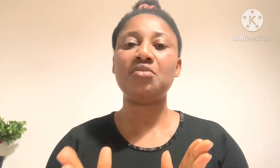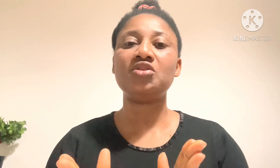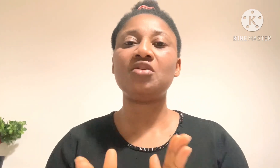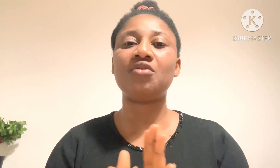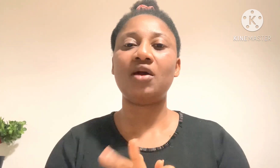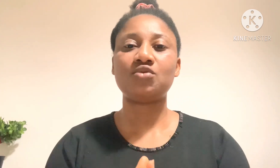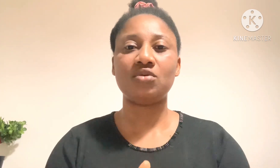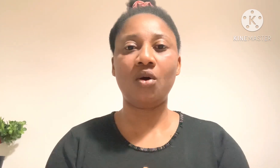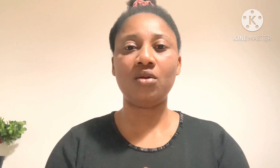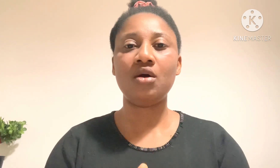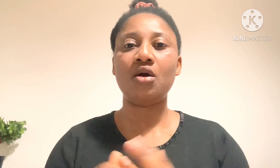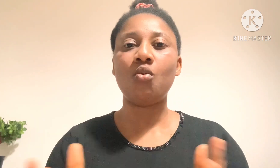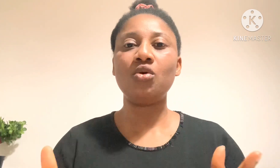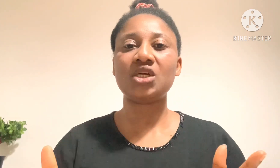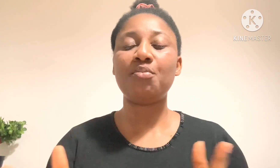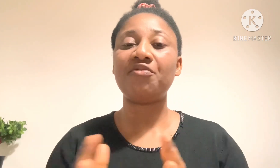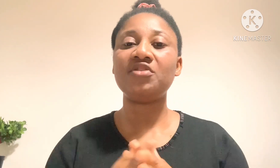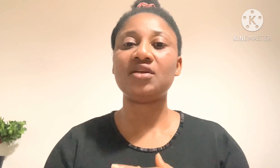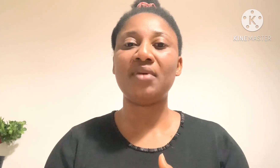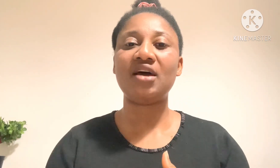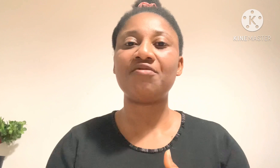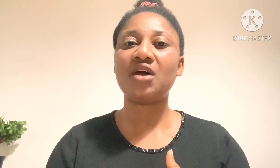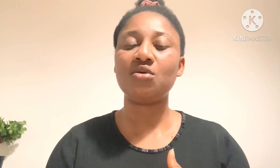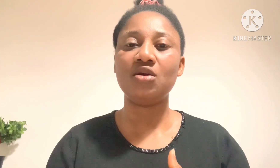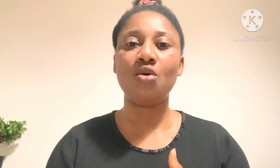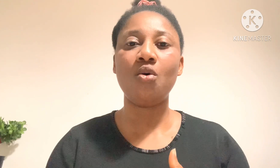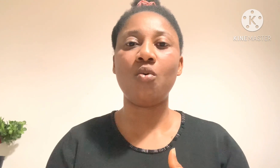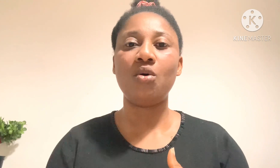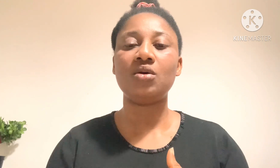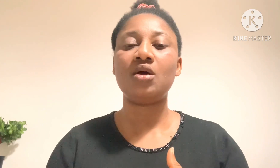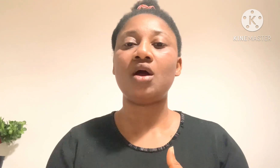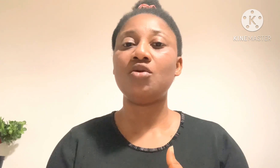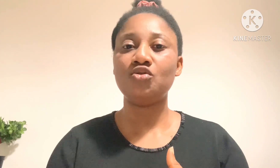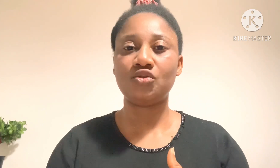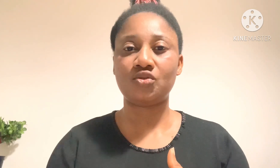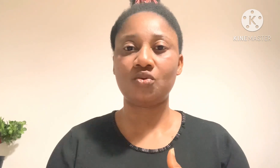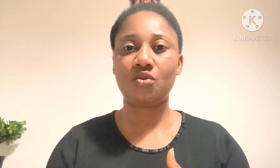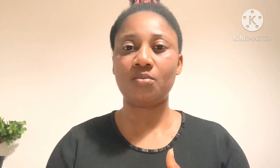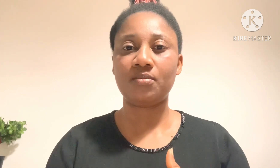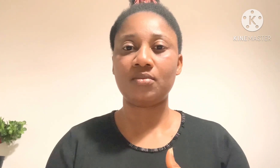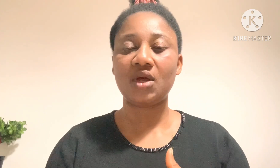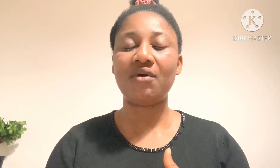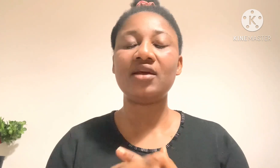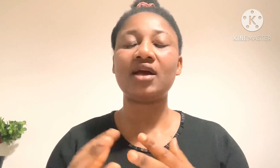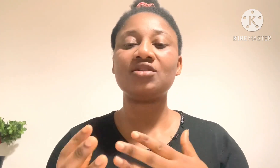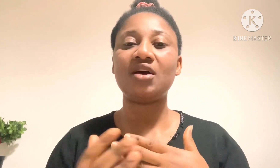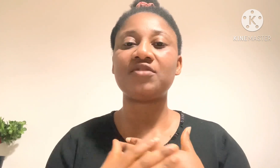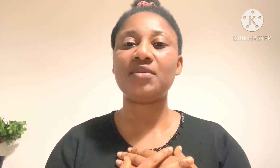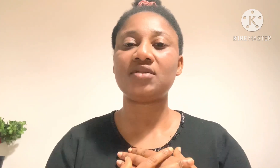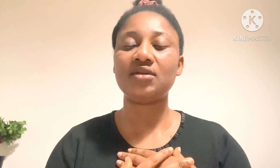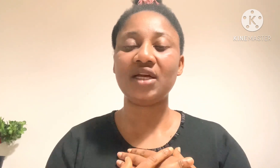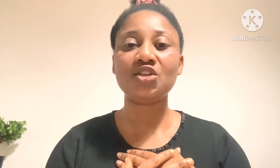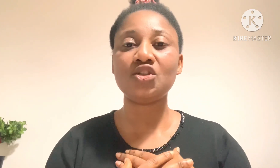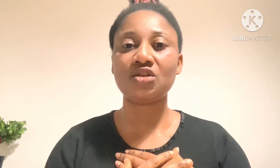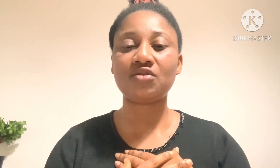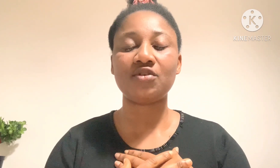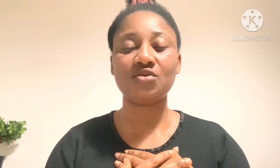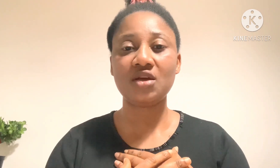Please give your life to God. What shall it profit a man. After you gain the whole world. And lose your soul. Right now. You can say after me. Say. Thank you Jesus for today.